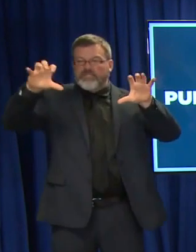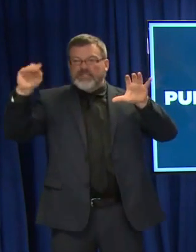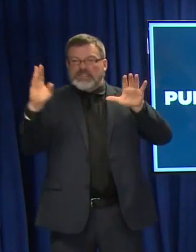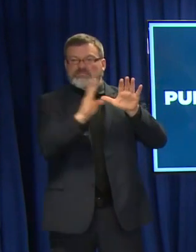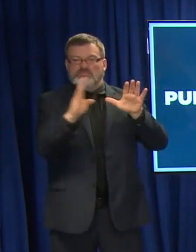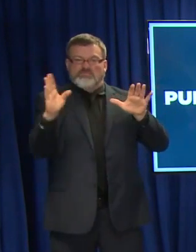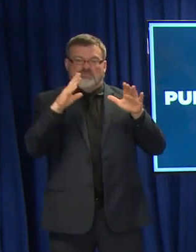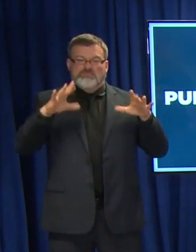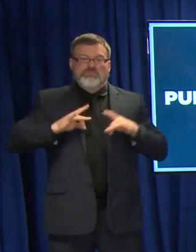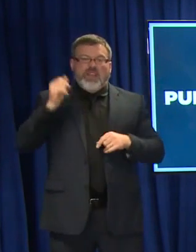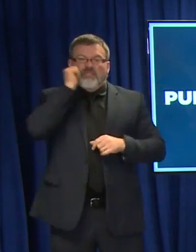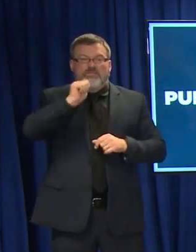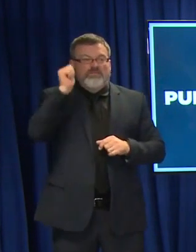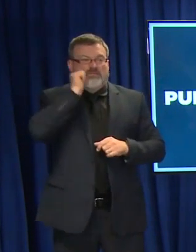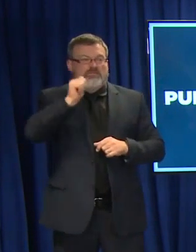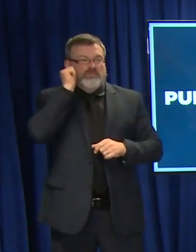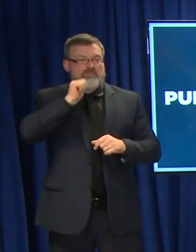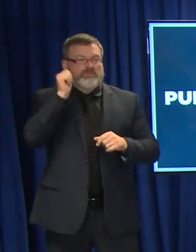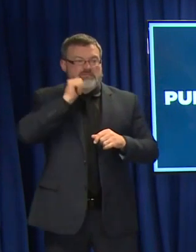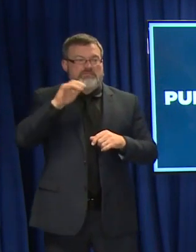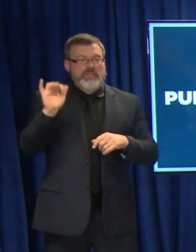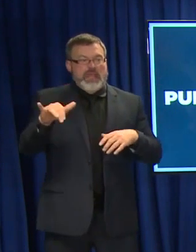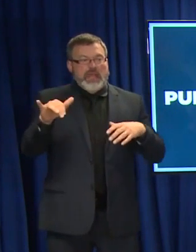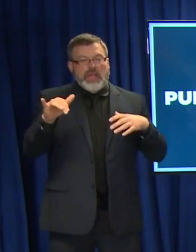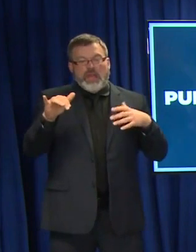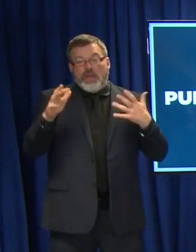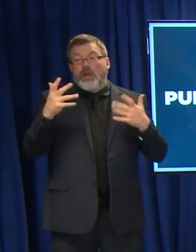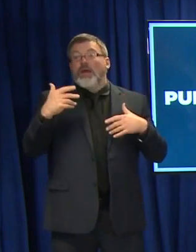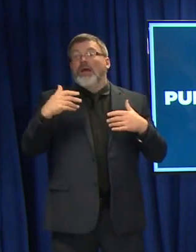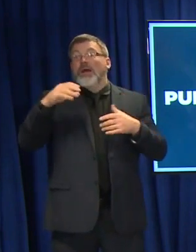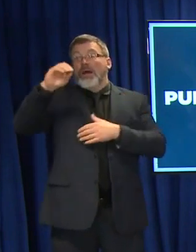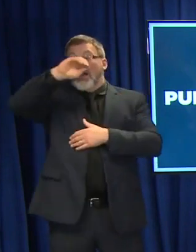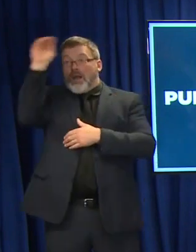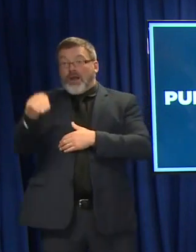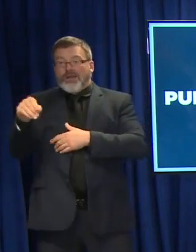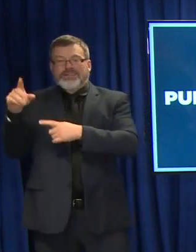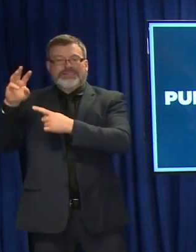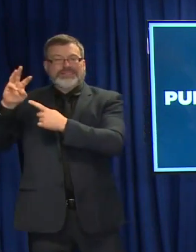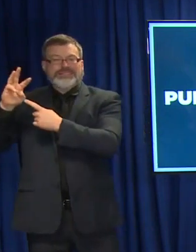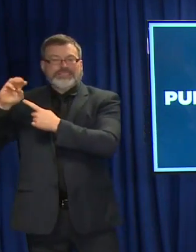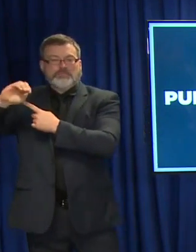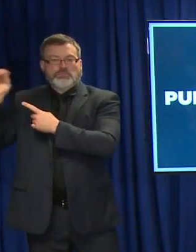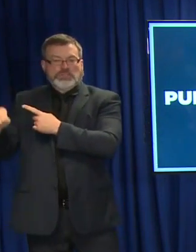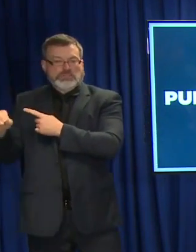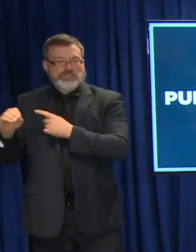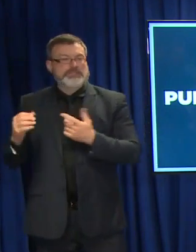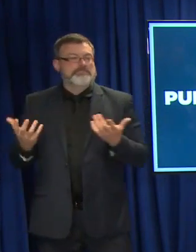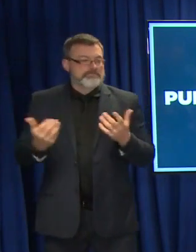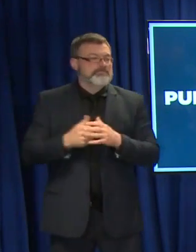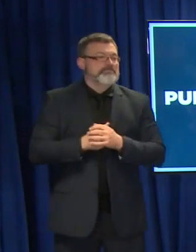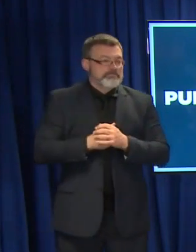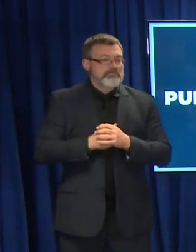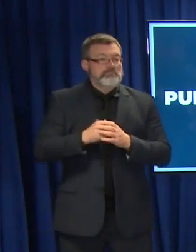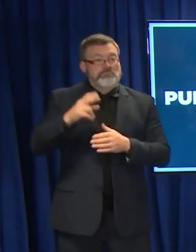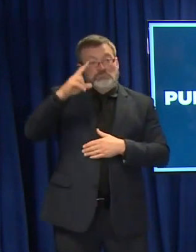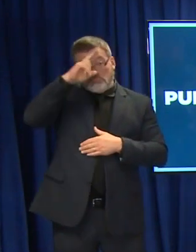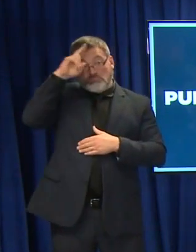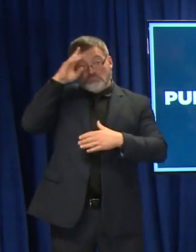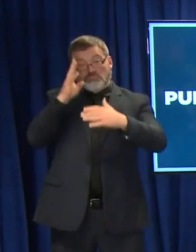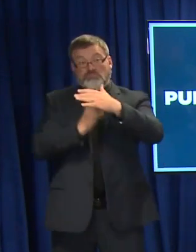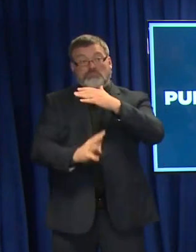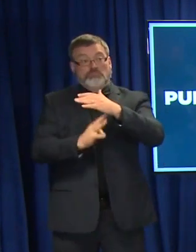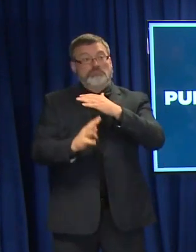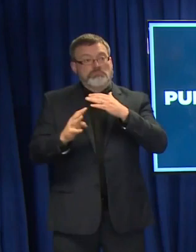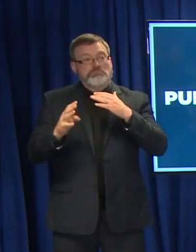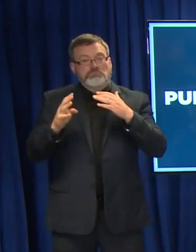test positivity rate continues to be around six percent. I do have updated hospitalization and death numbers however for today.